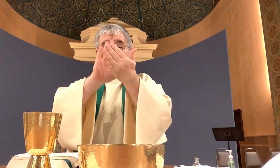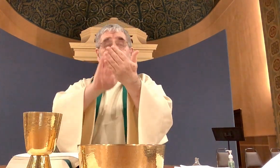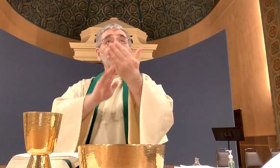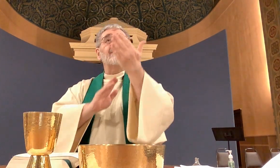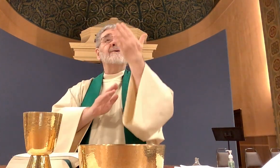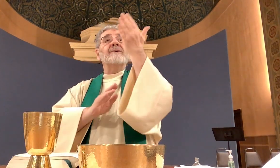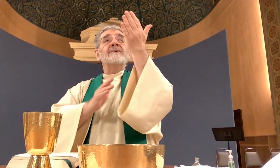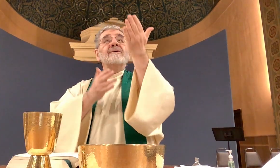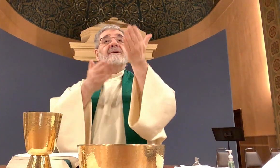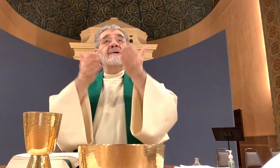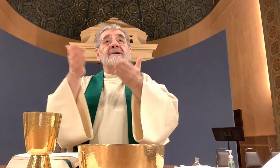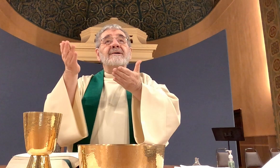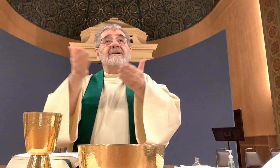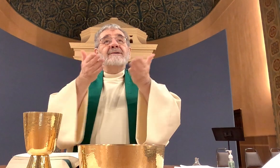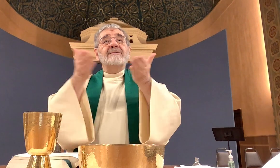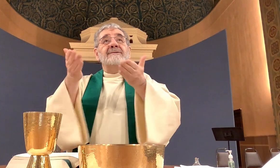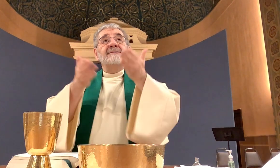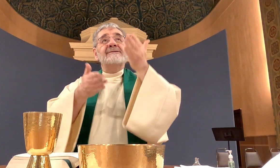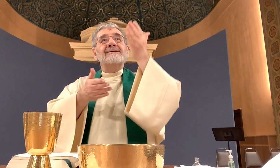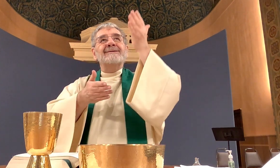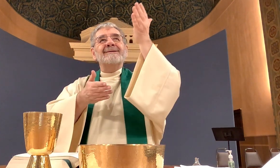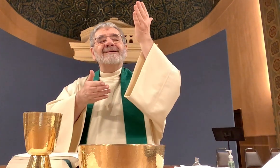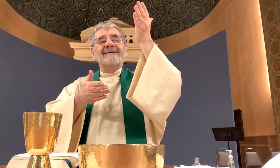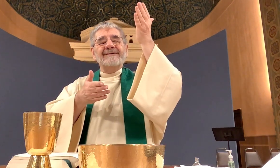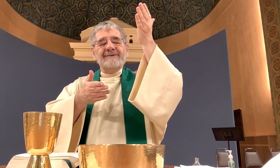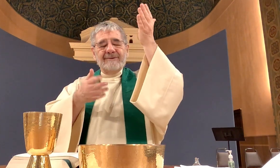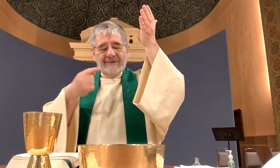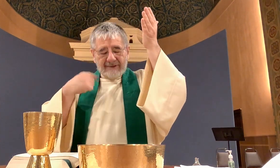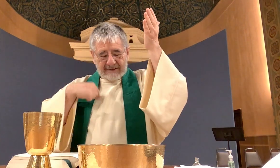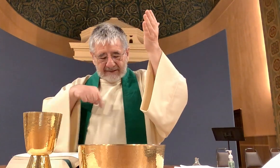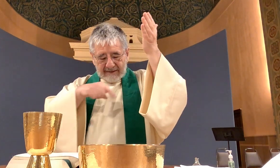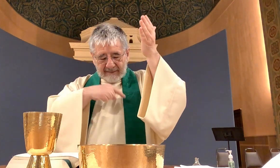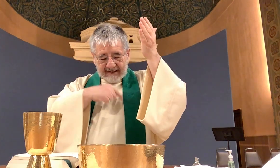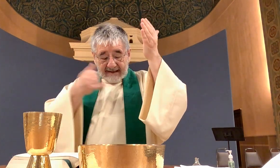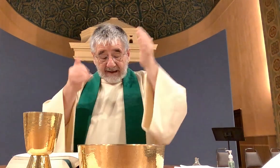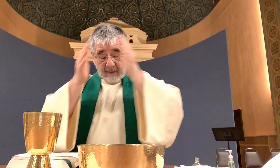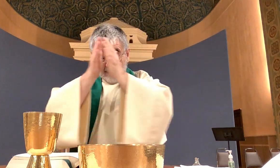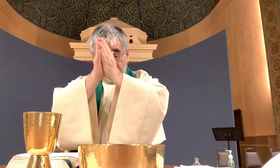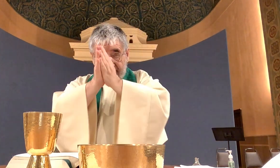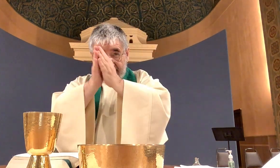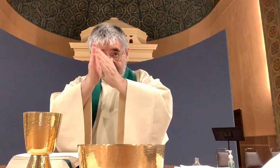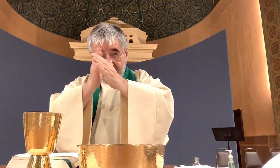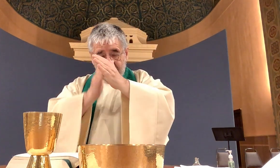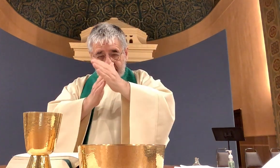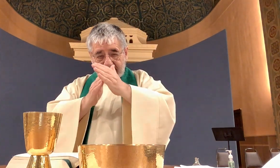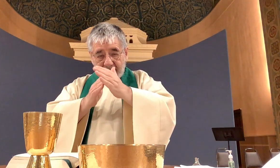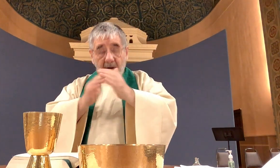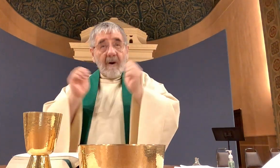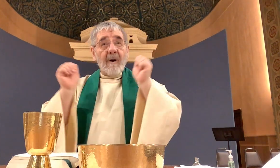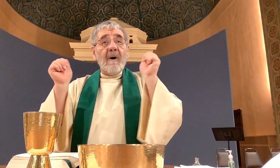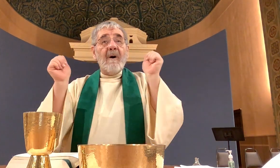to you humbly we pray that by partaking of the body and blood of Christ